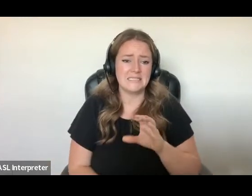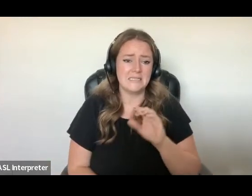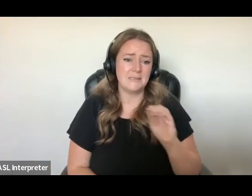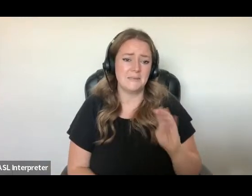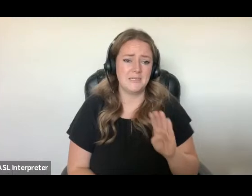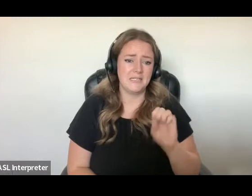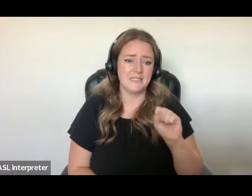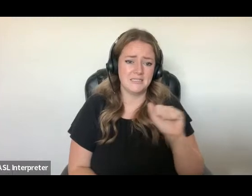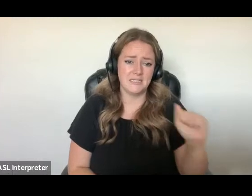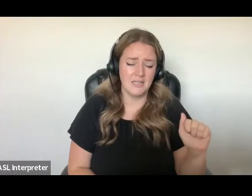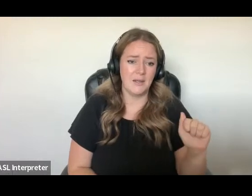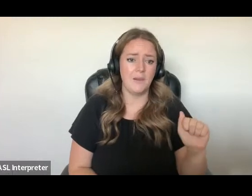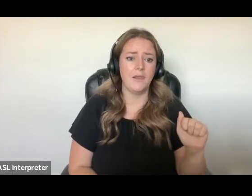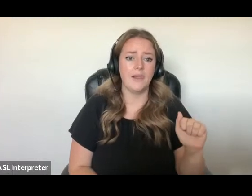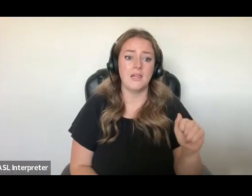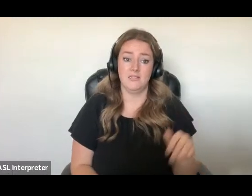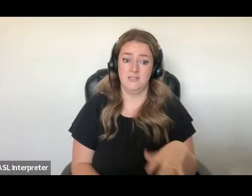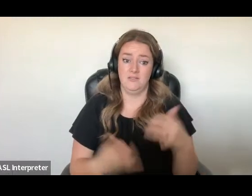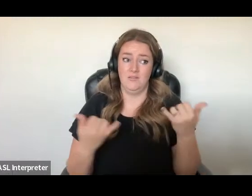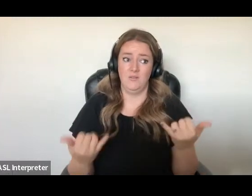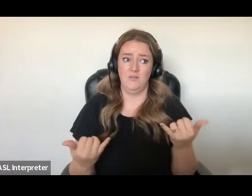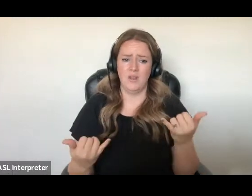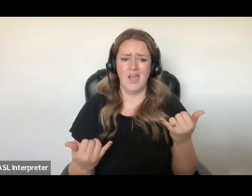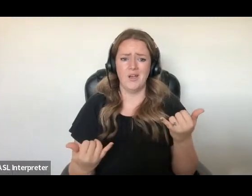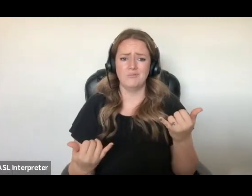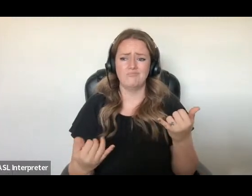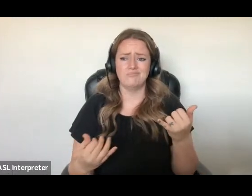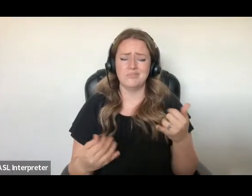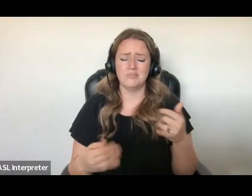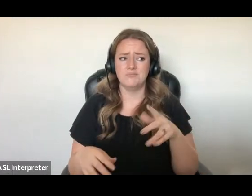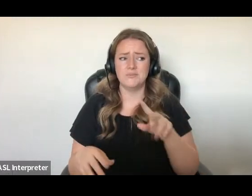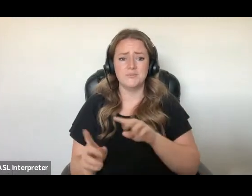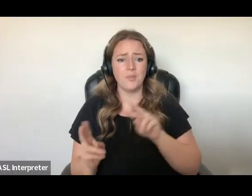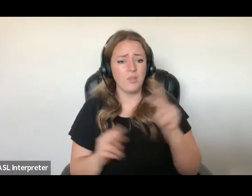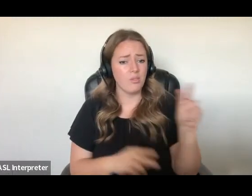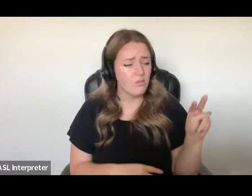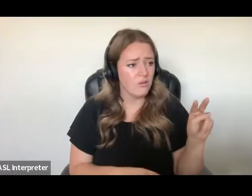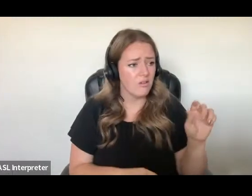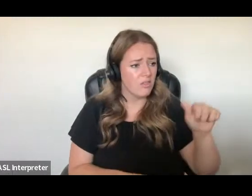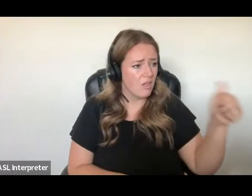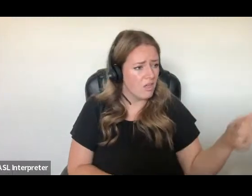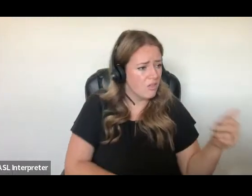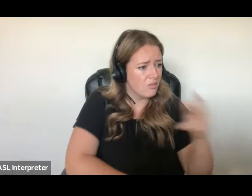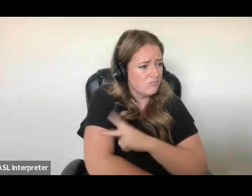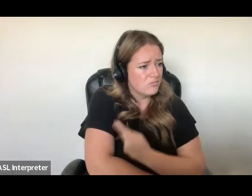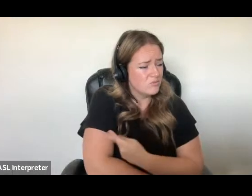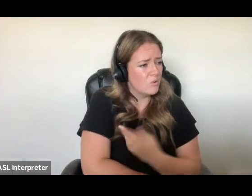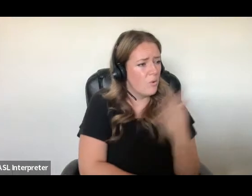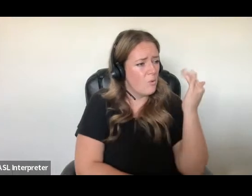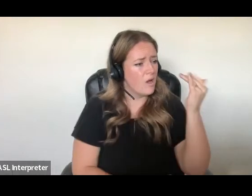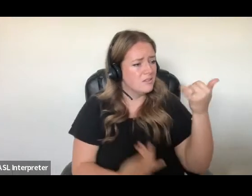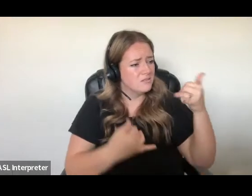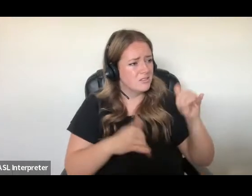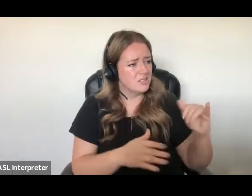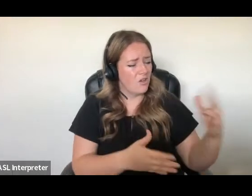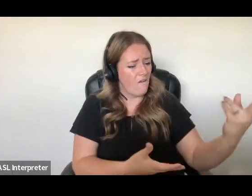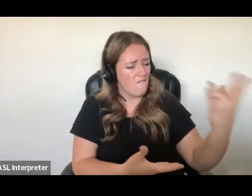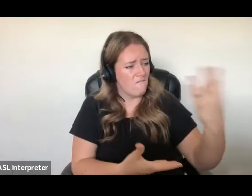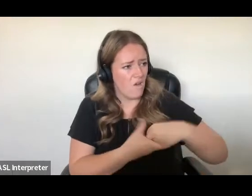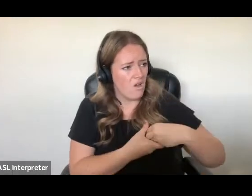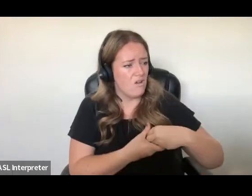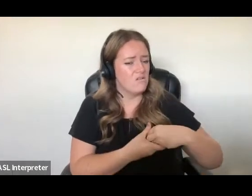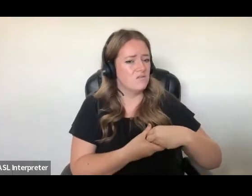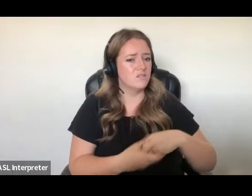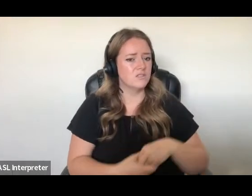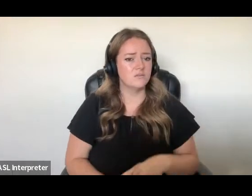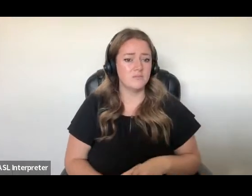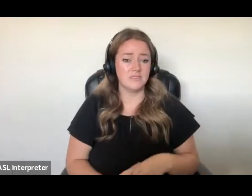to the other provinces to explain why they remain a party to this horrible system. It's time for the other provinces to follow